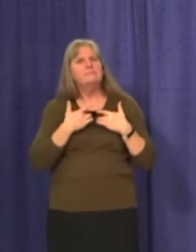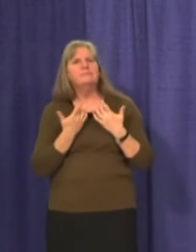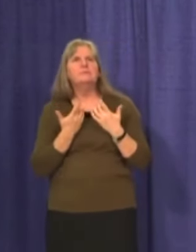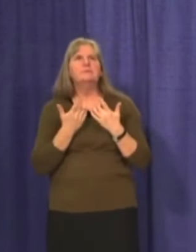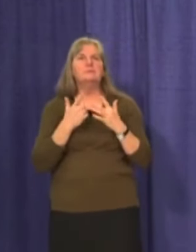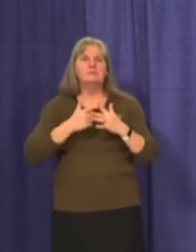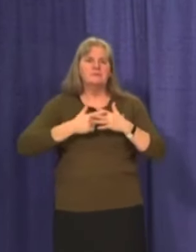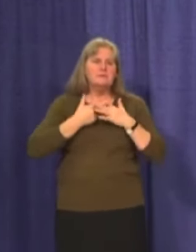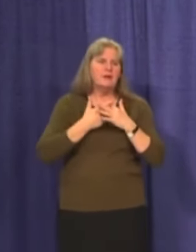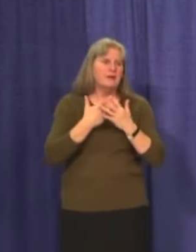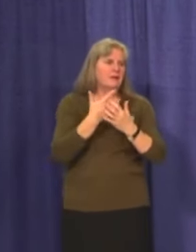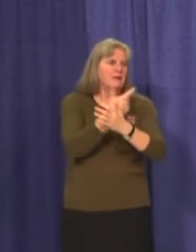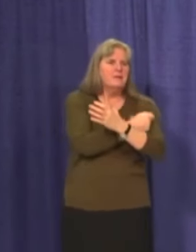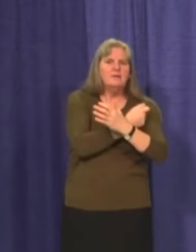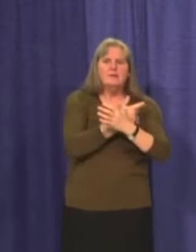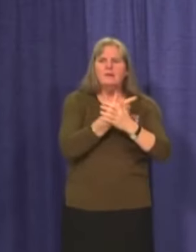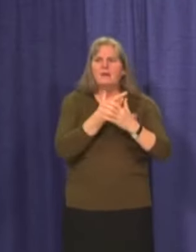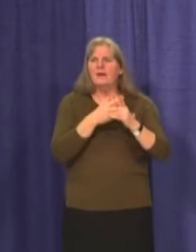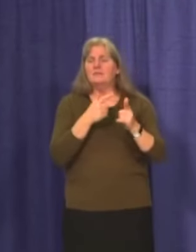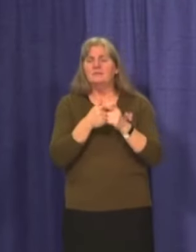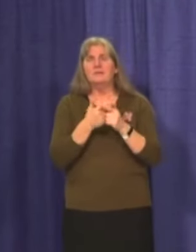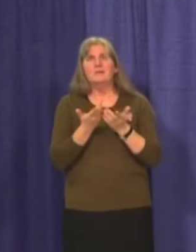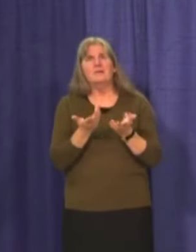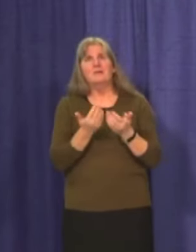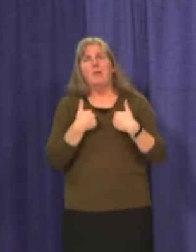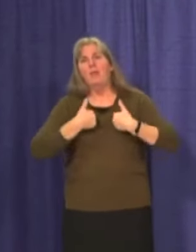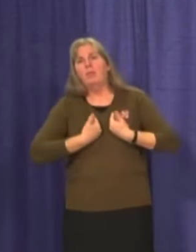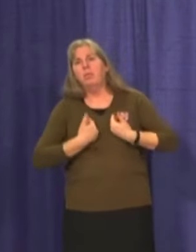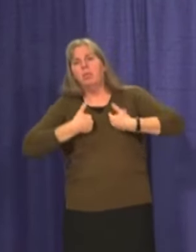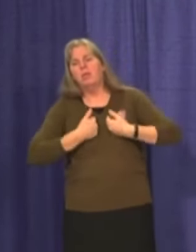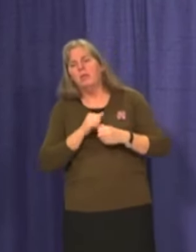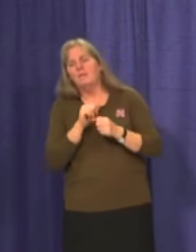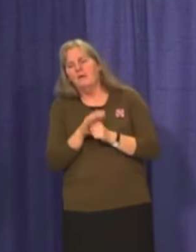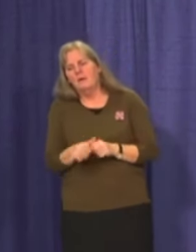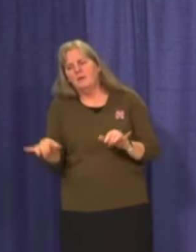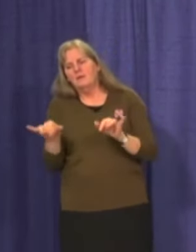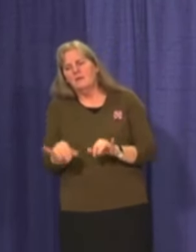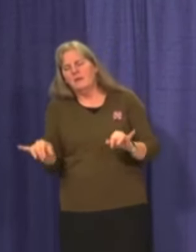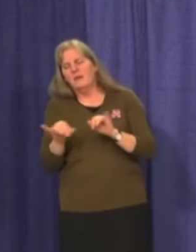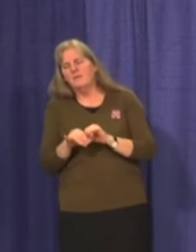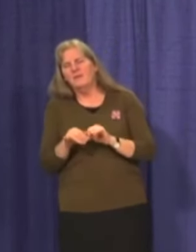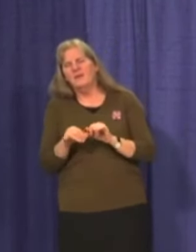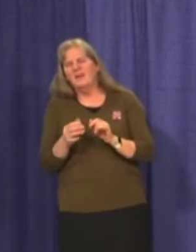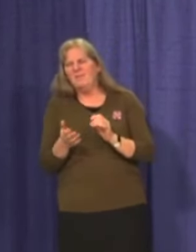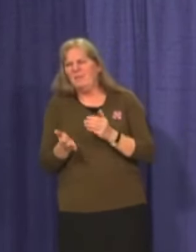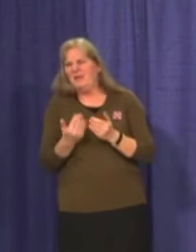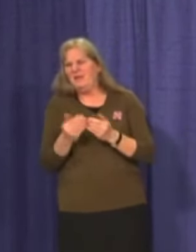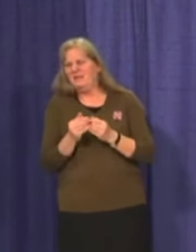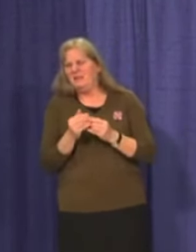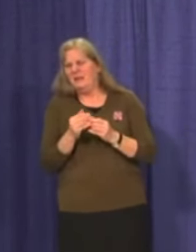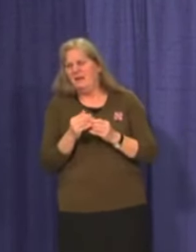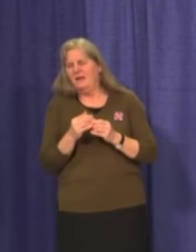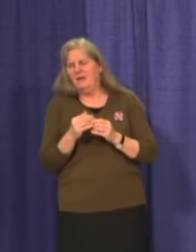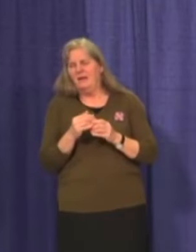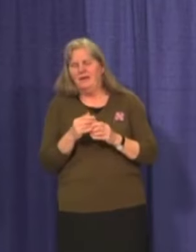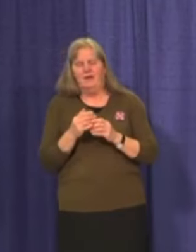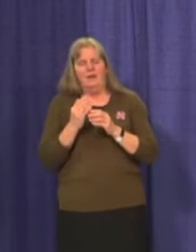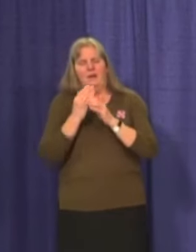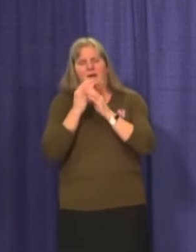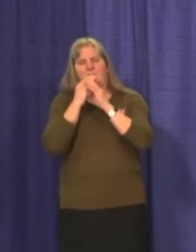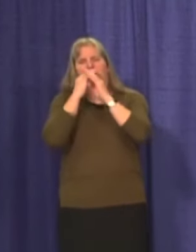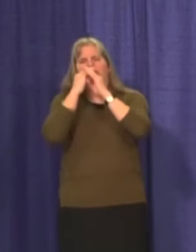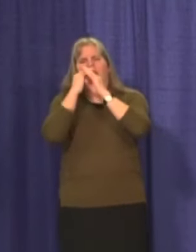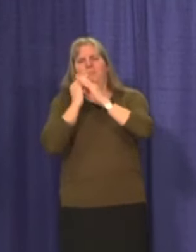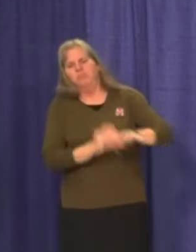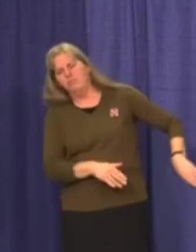vaccination and just plain pandemic fatigue. It can be easy to let down our guard to ease personal restrictions and